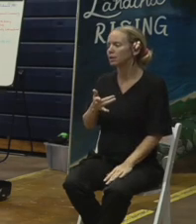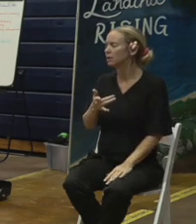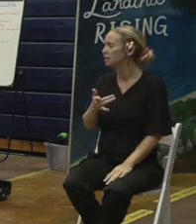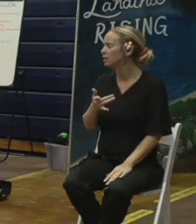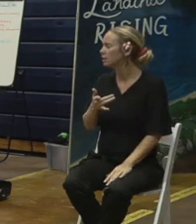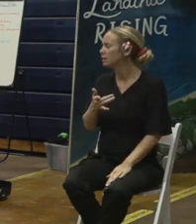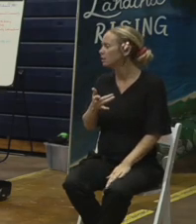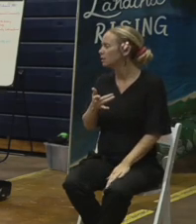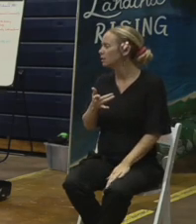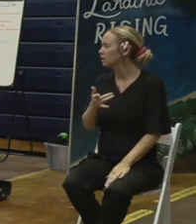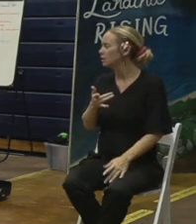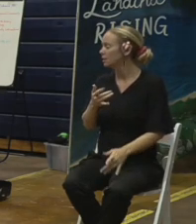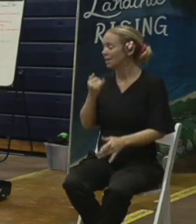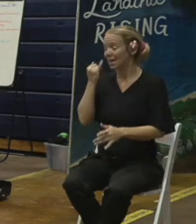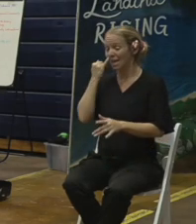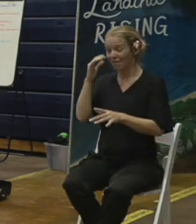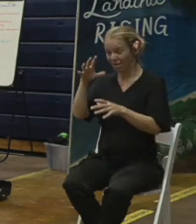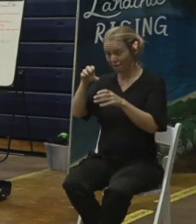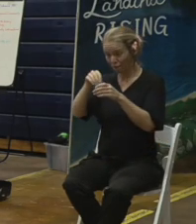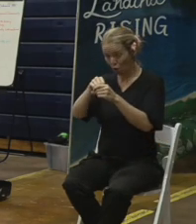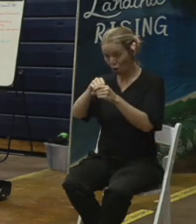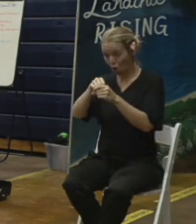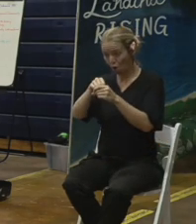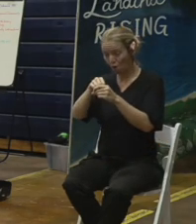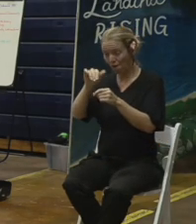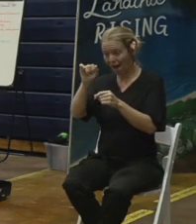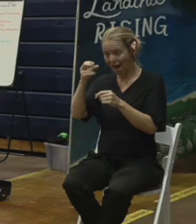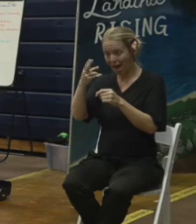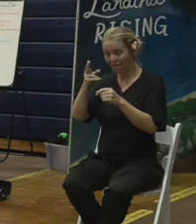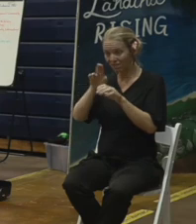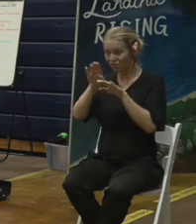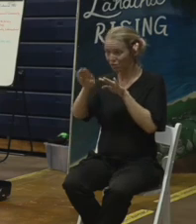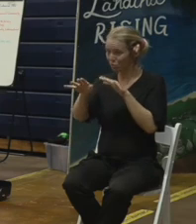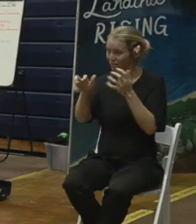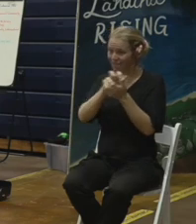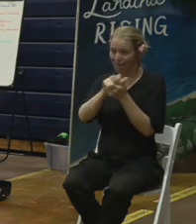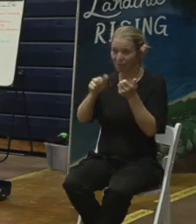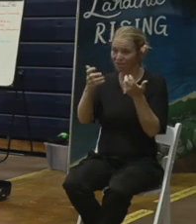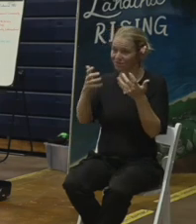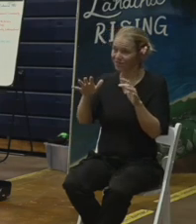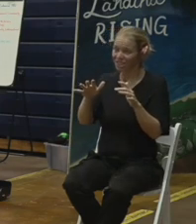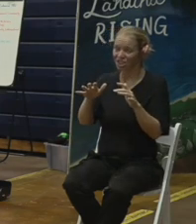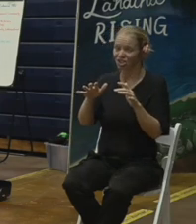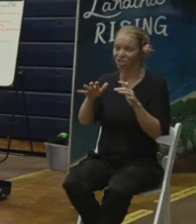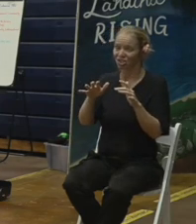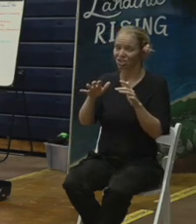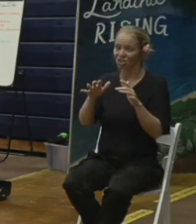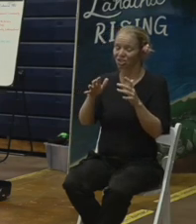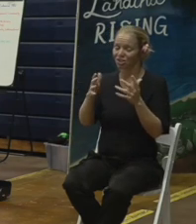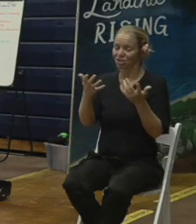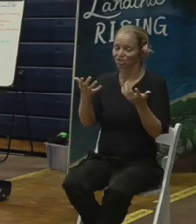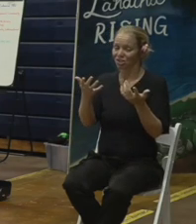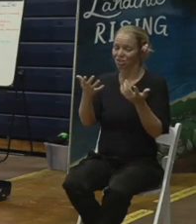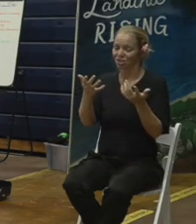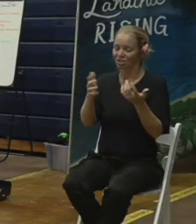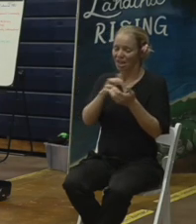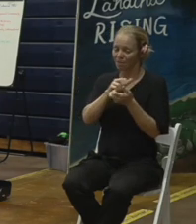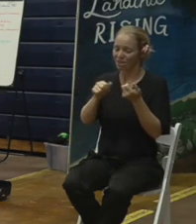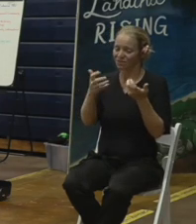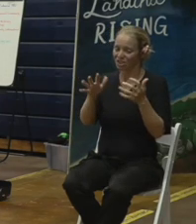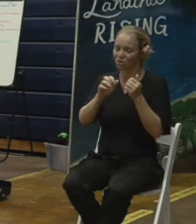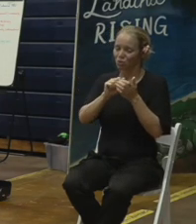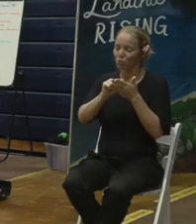within the ash footprint and is damaged then those the swimming pool would not be removed thank you Colonel